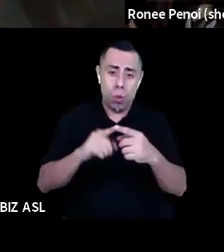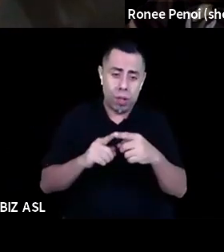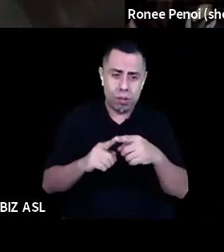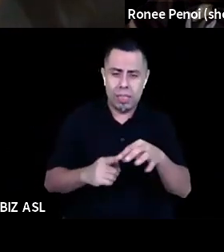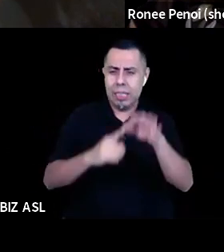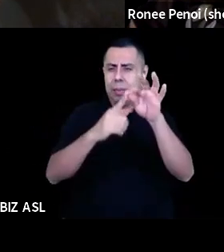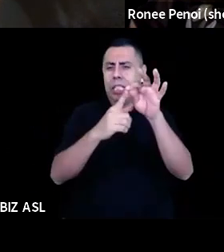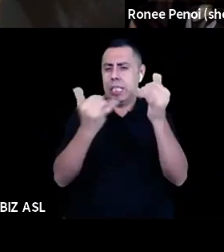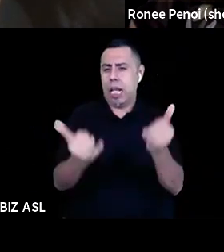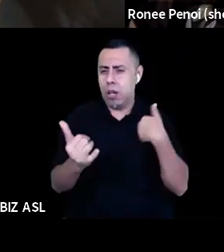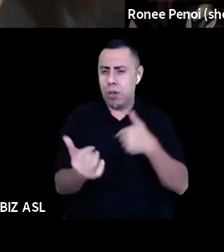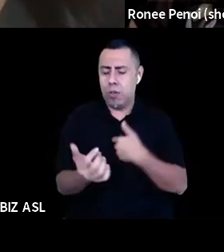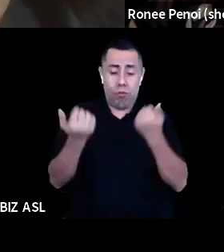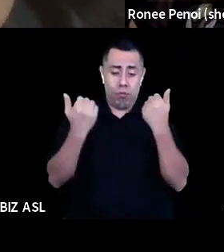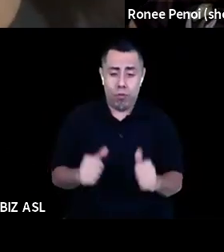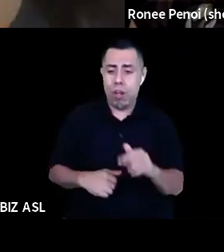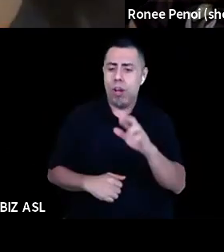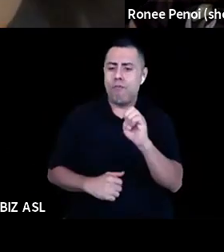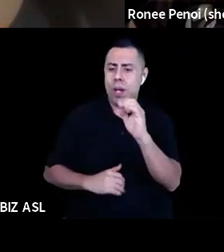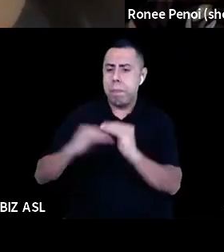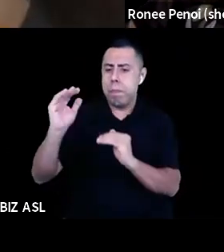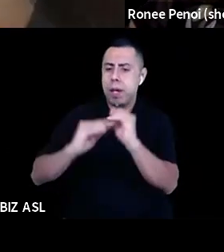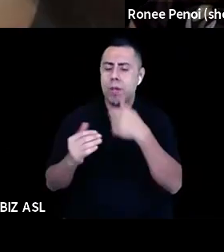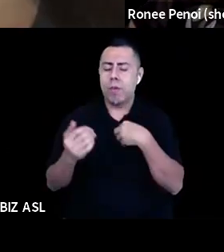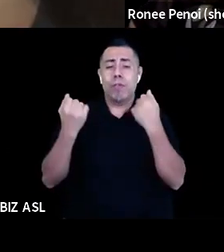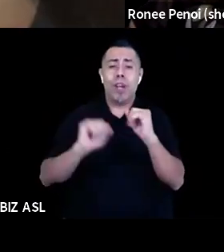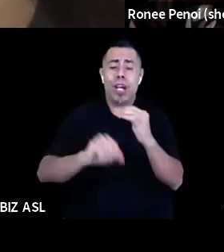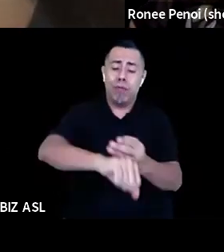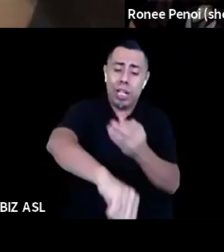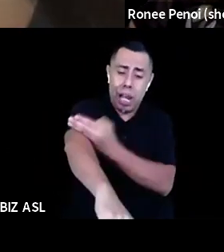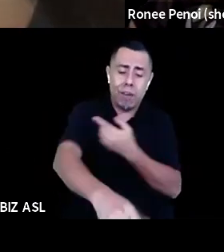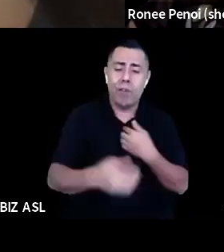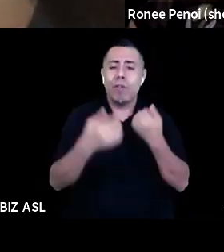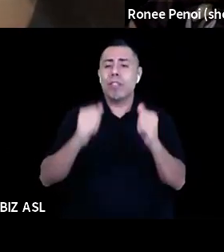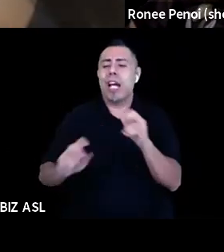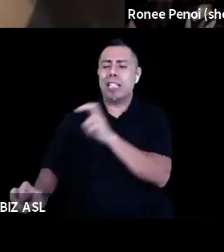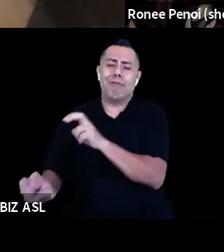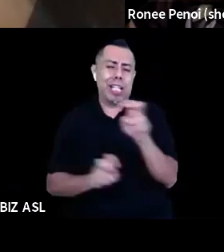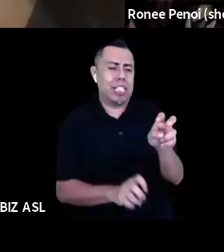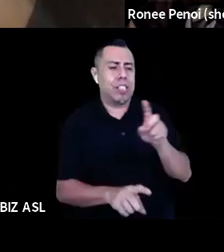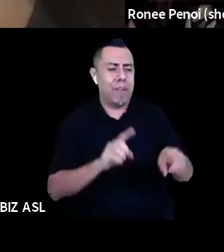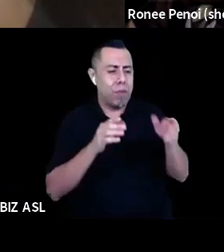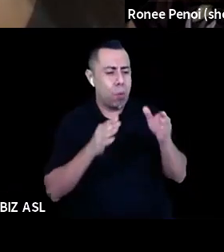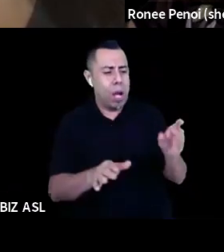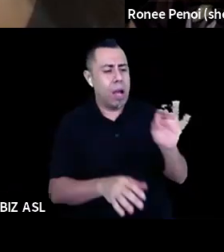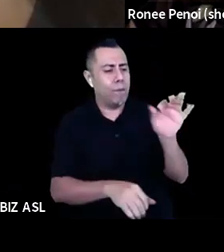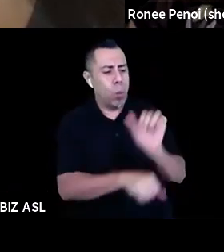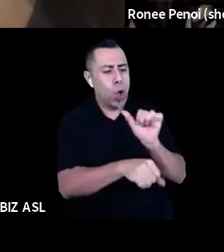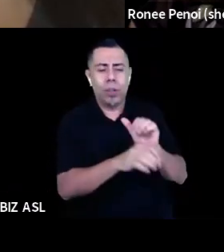to rebuild or recover or transition in some way to a different way of working, how do we do that with justice at the